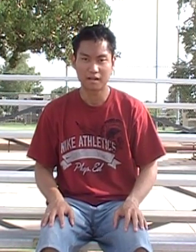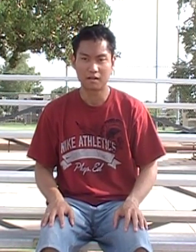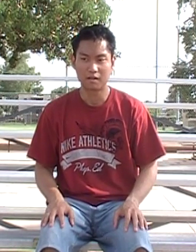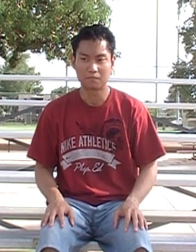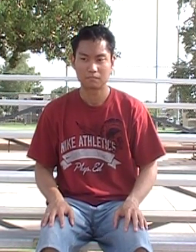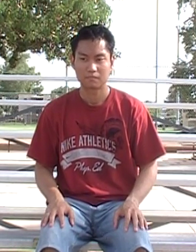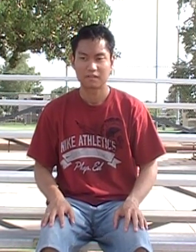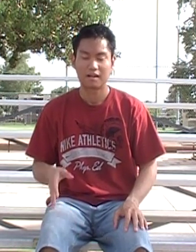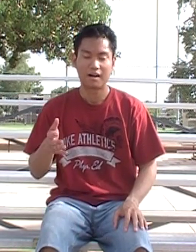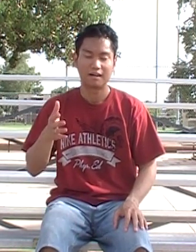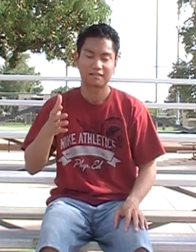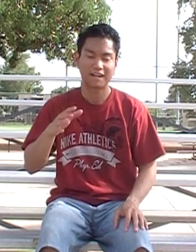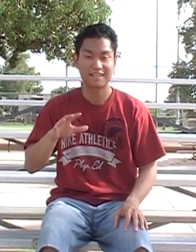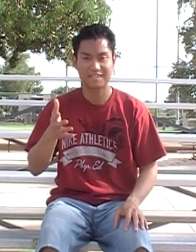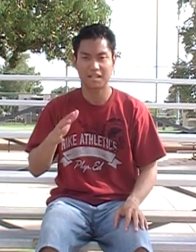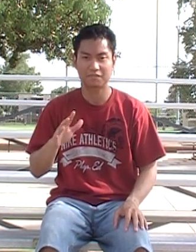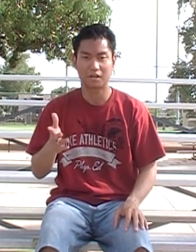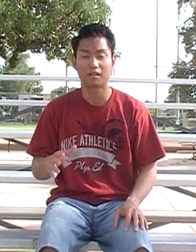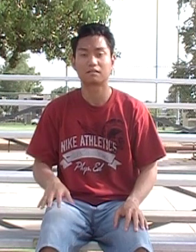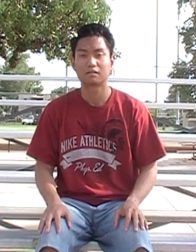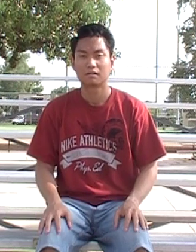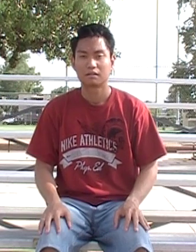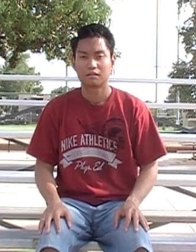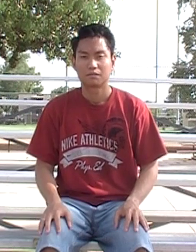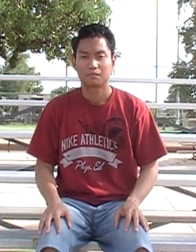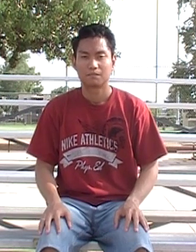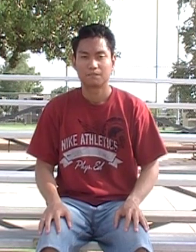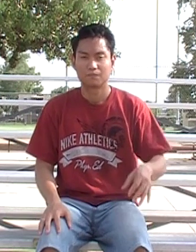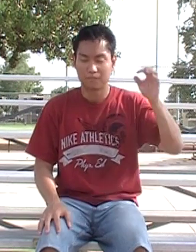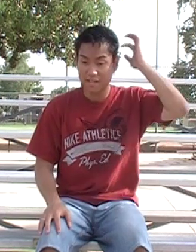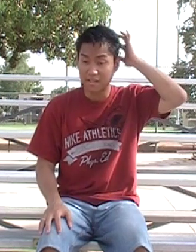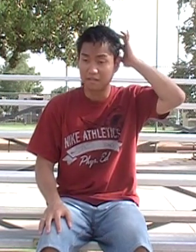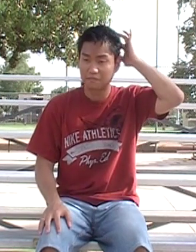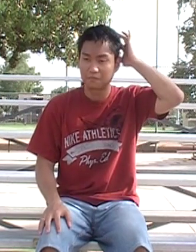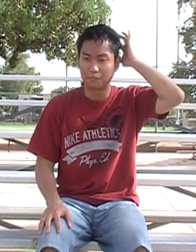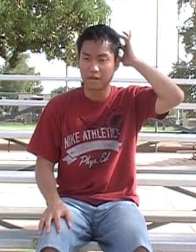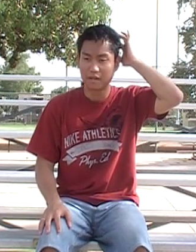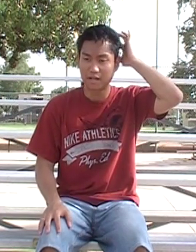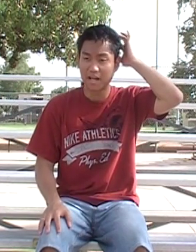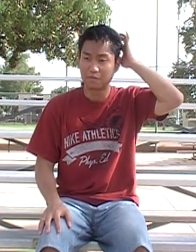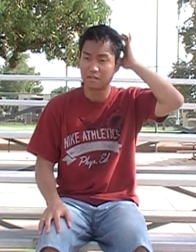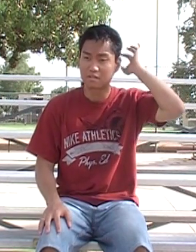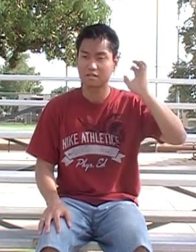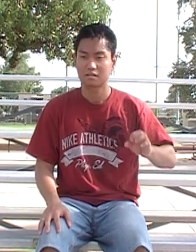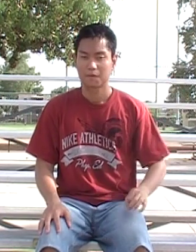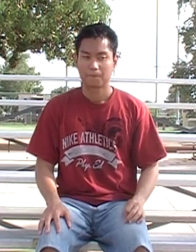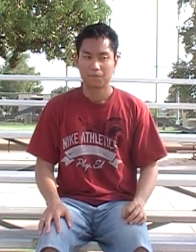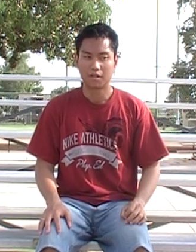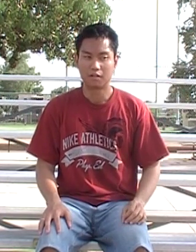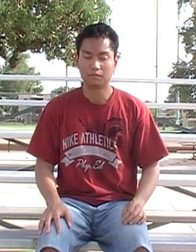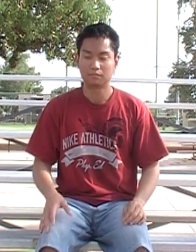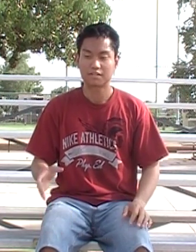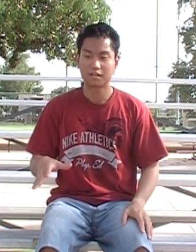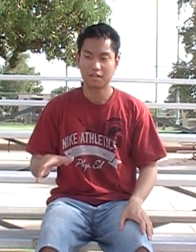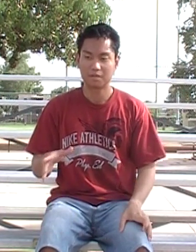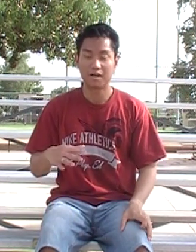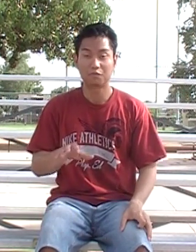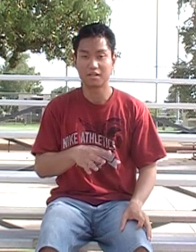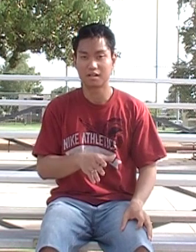kind of self-taught myself when I was studying Bagua Zhang